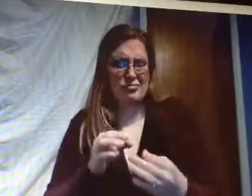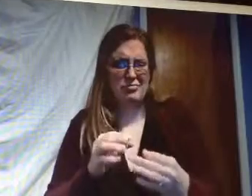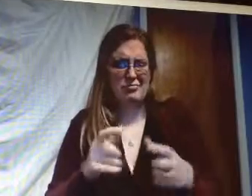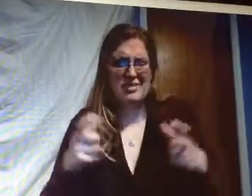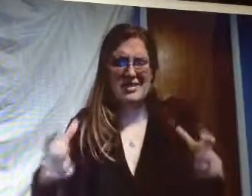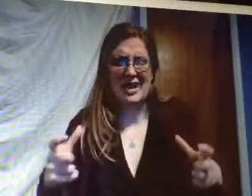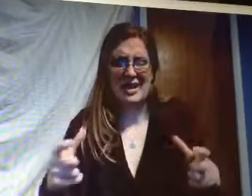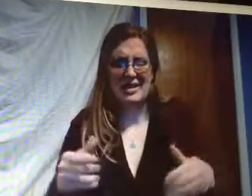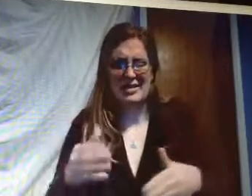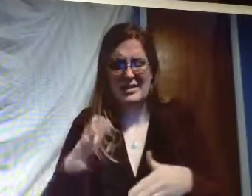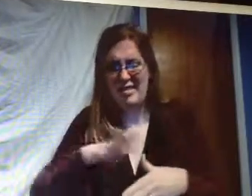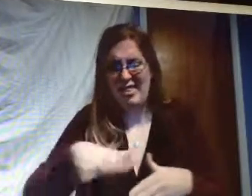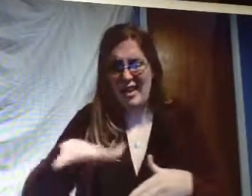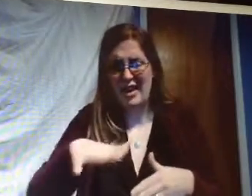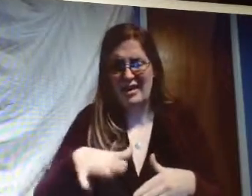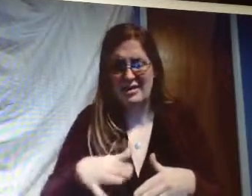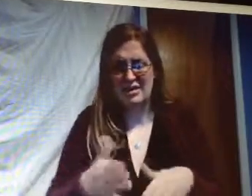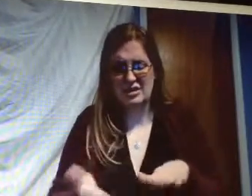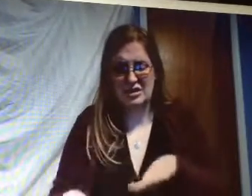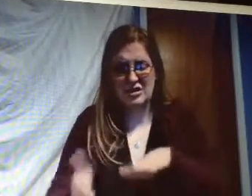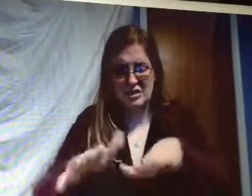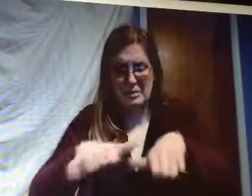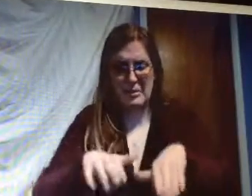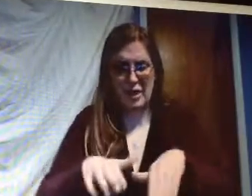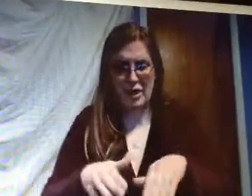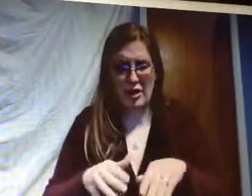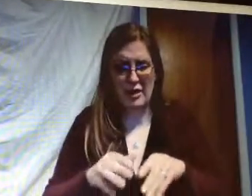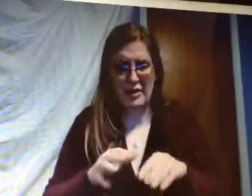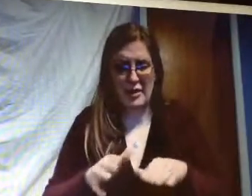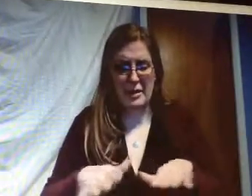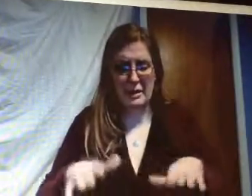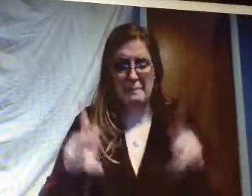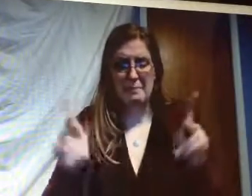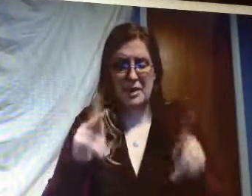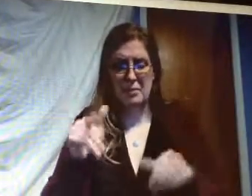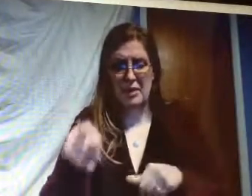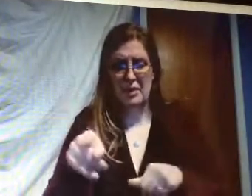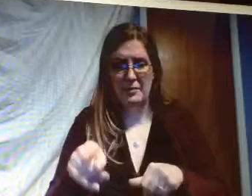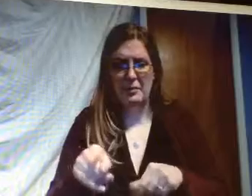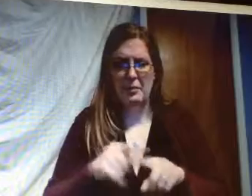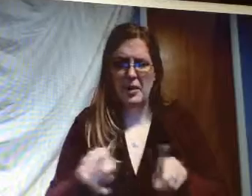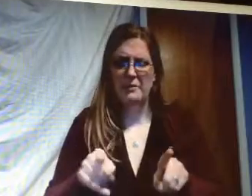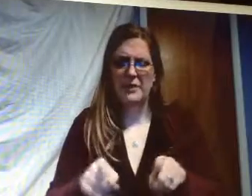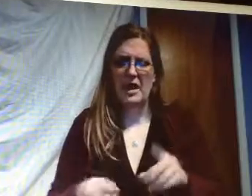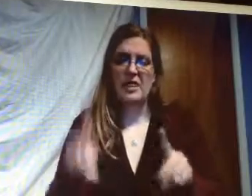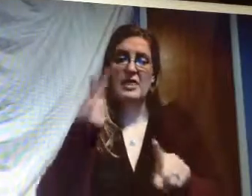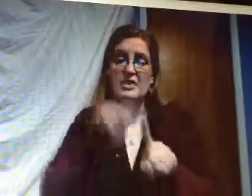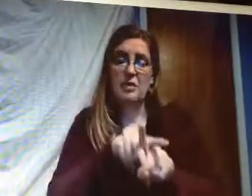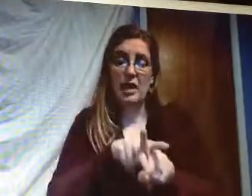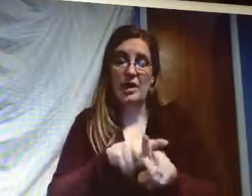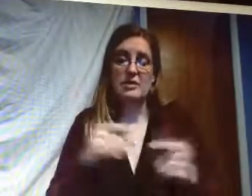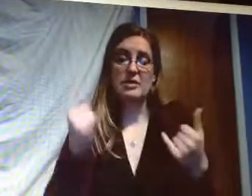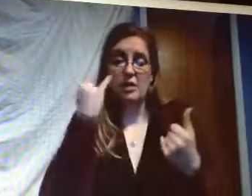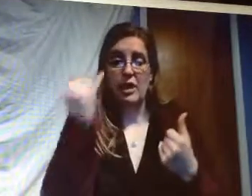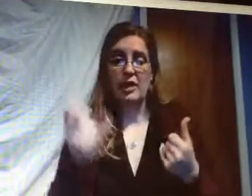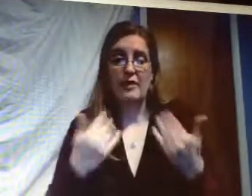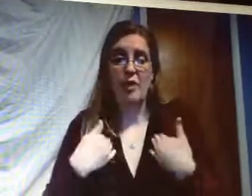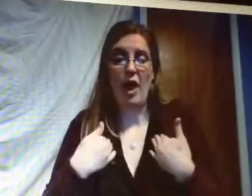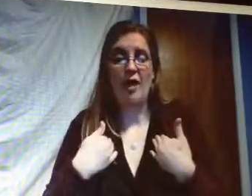it's not exactly the place for the dead that you want to put in there people but need to apply that